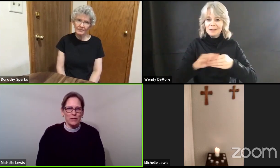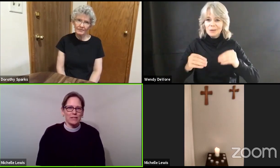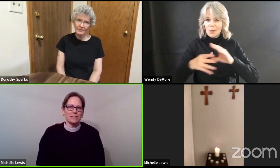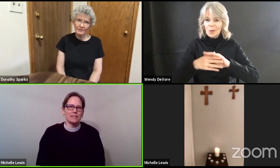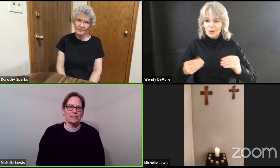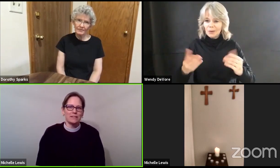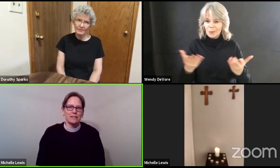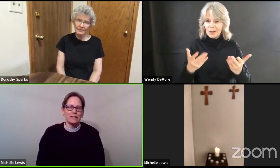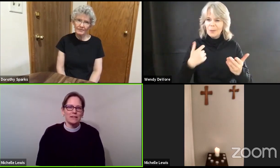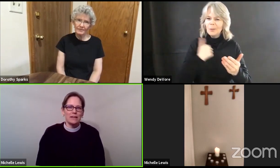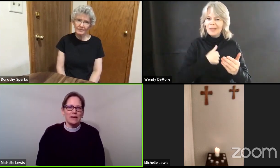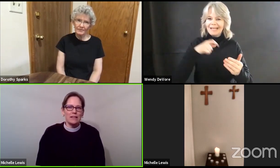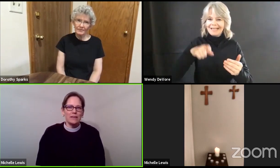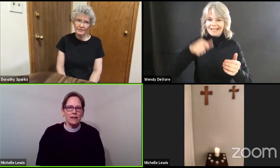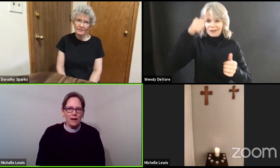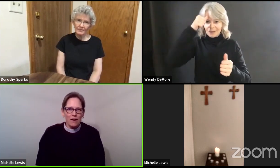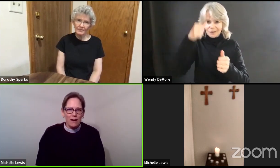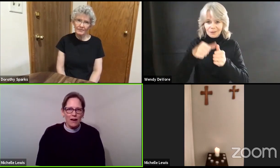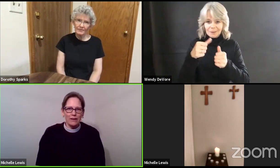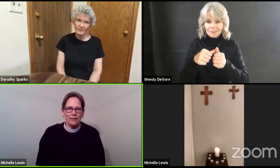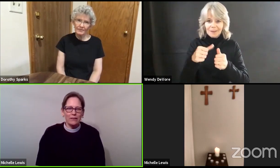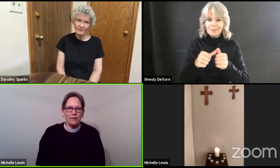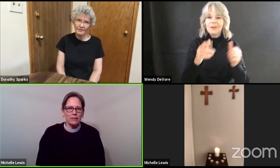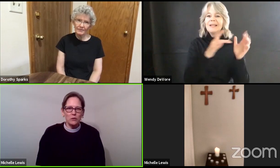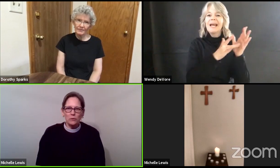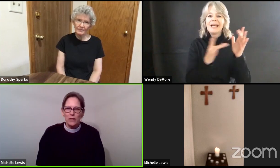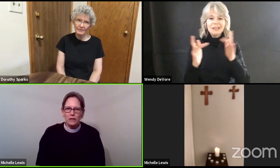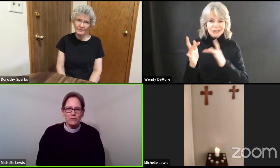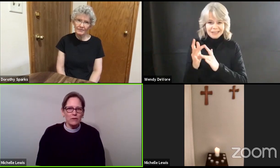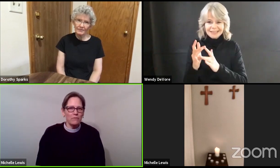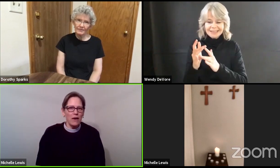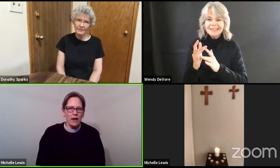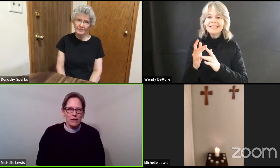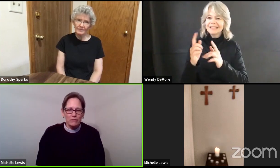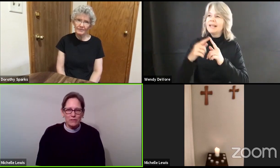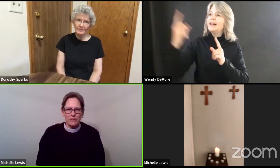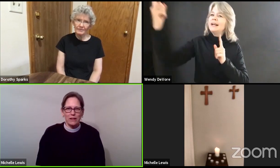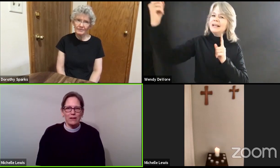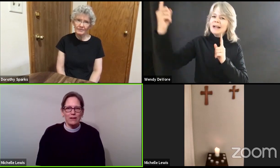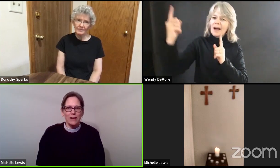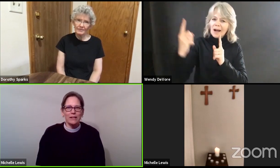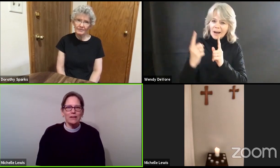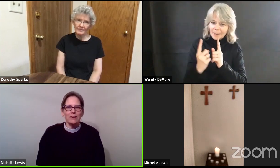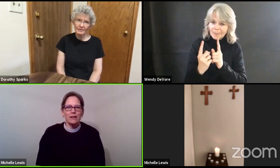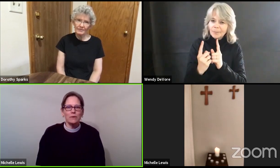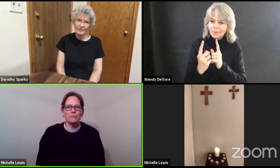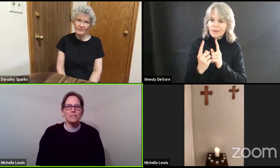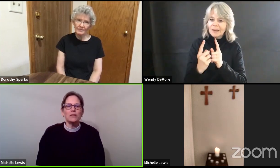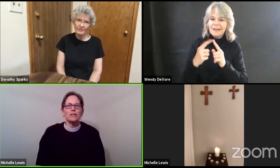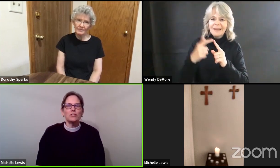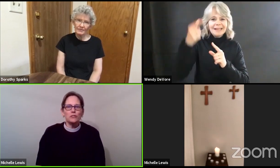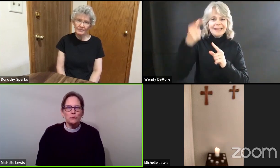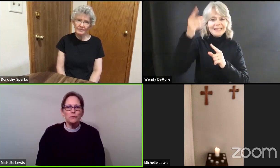us. God, the creator of everything, God comes to